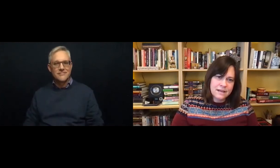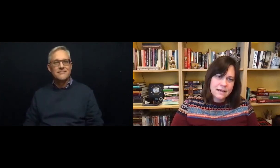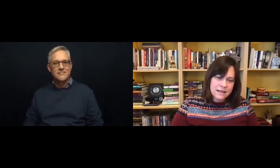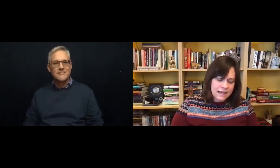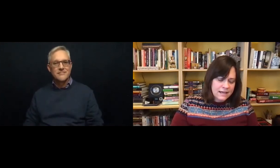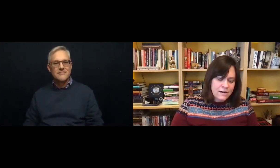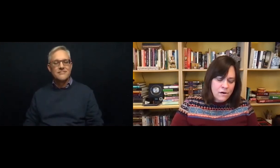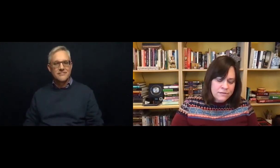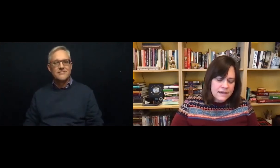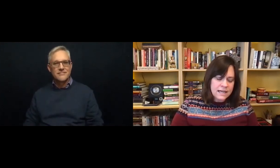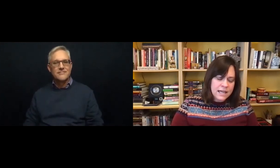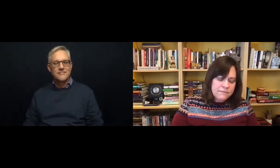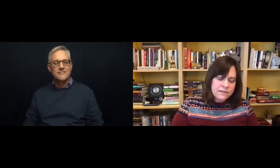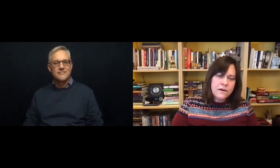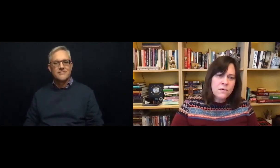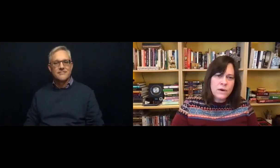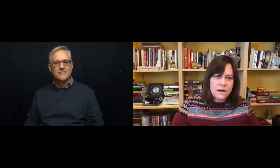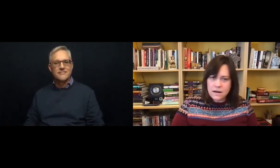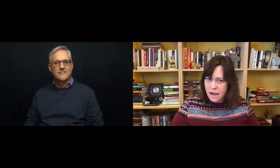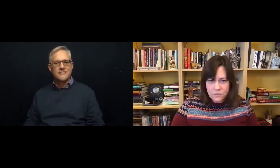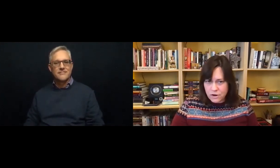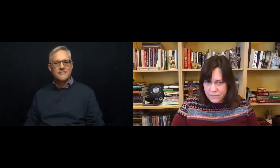and know that even though we are not worthy